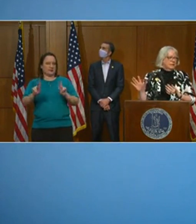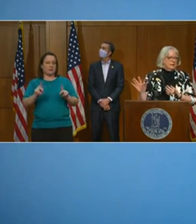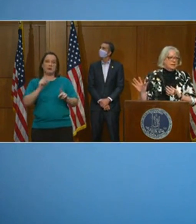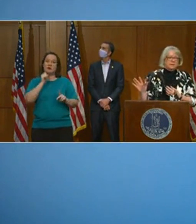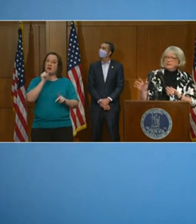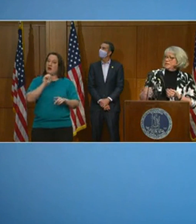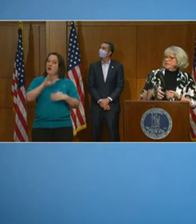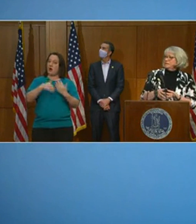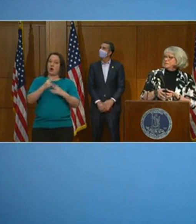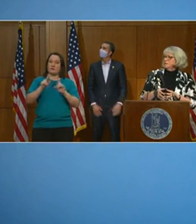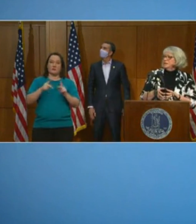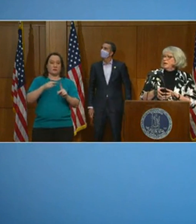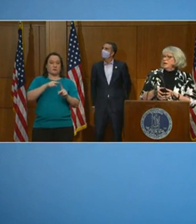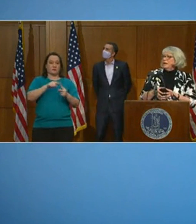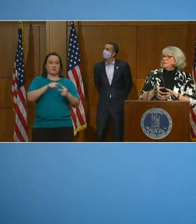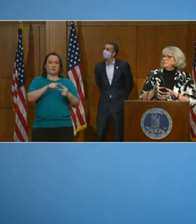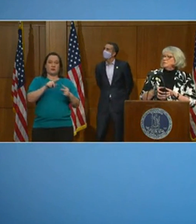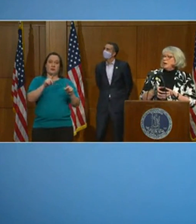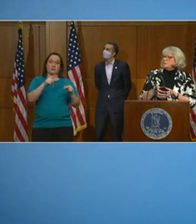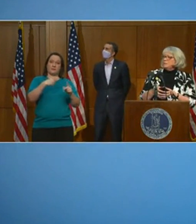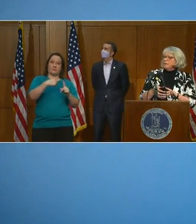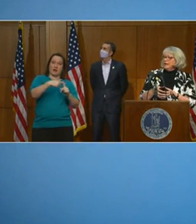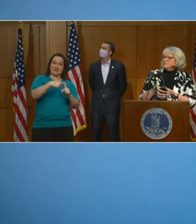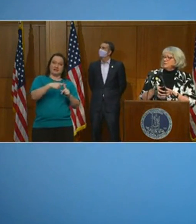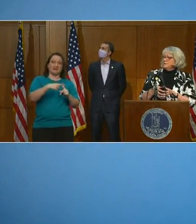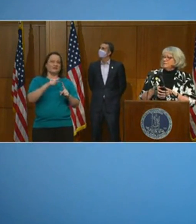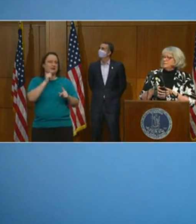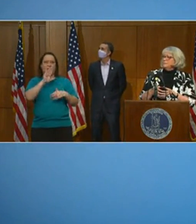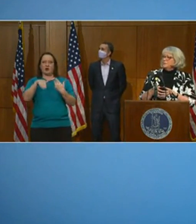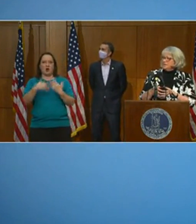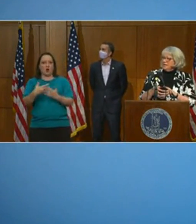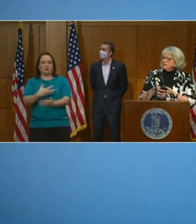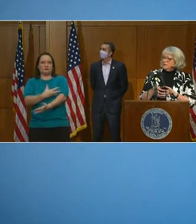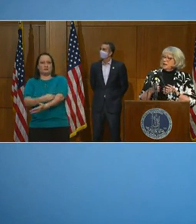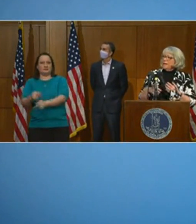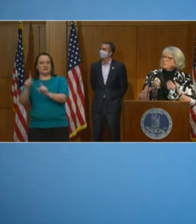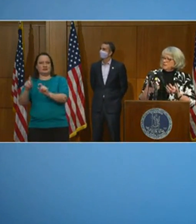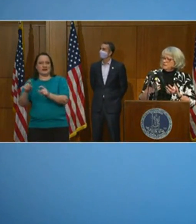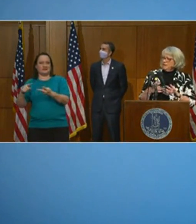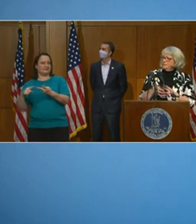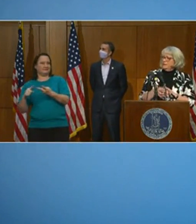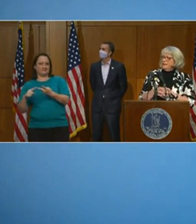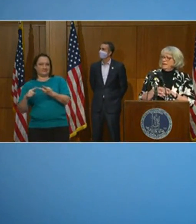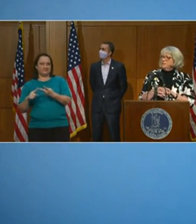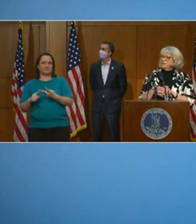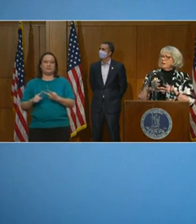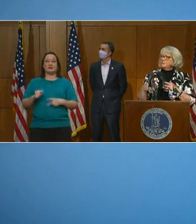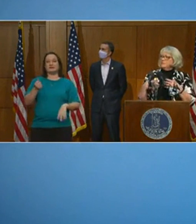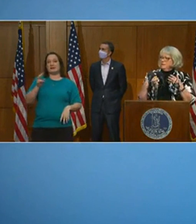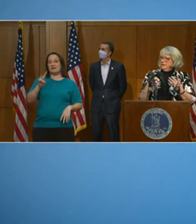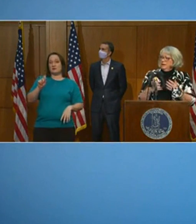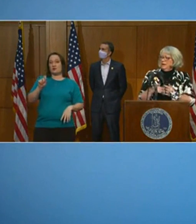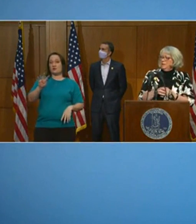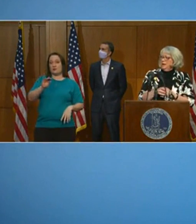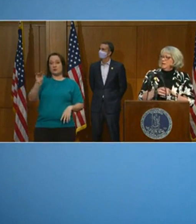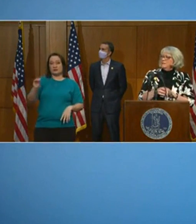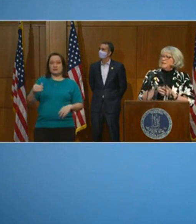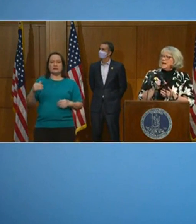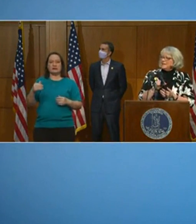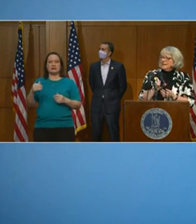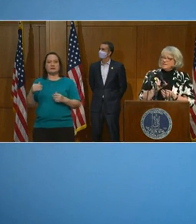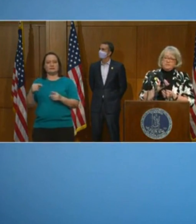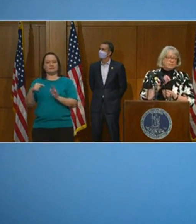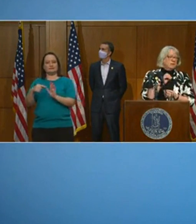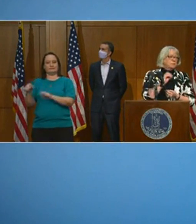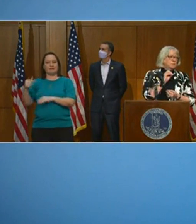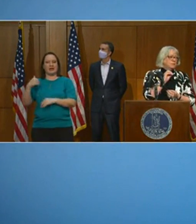necessarily get an antibody test. And of those probable cases, 17% had a positive antibody case. So that was, and then of